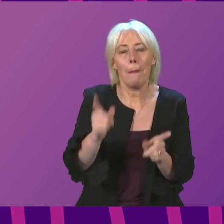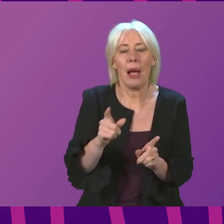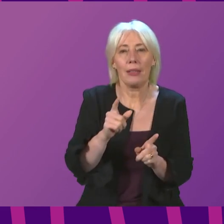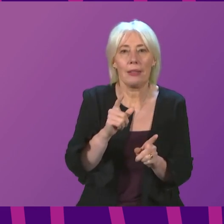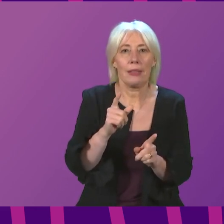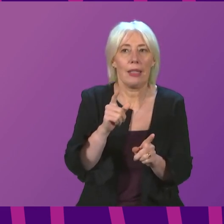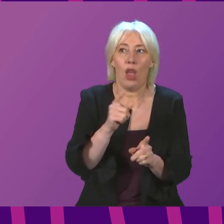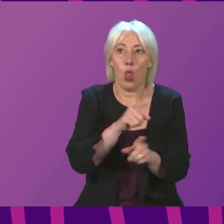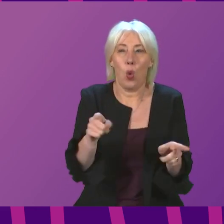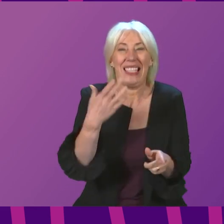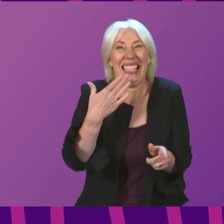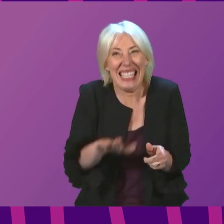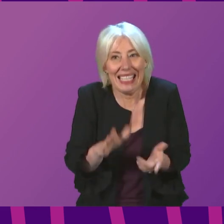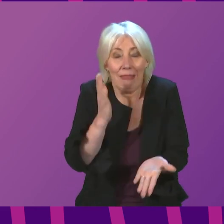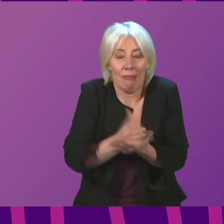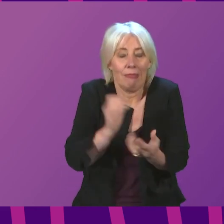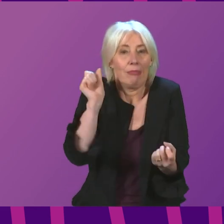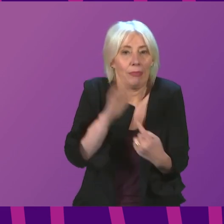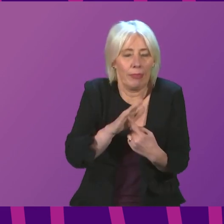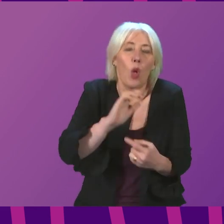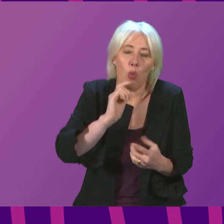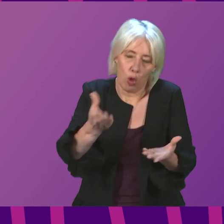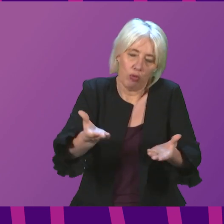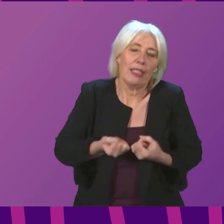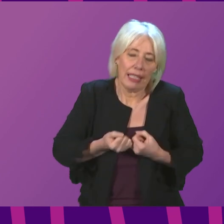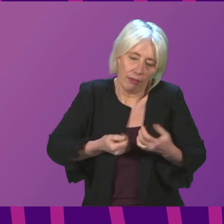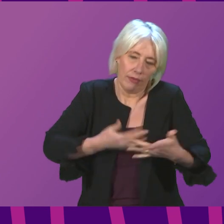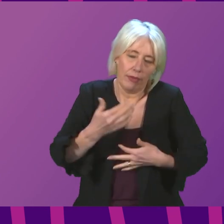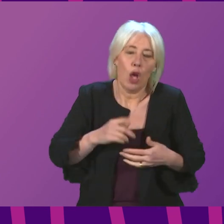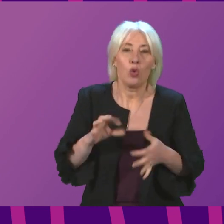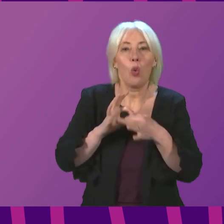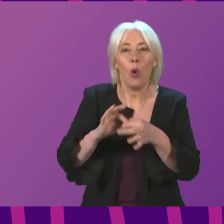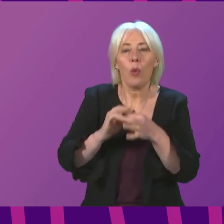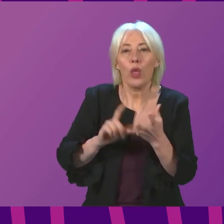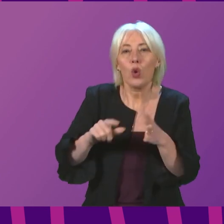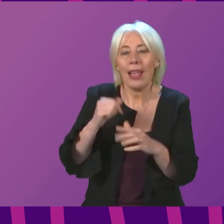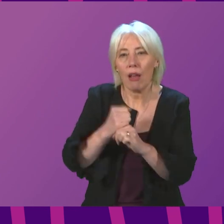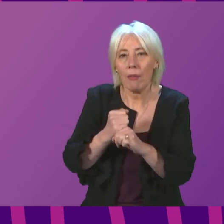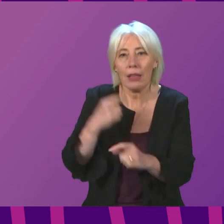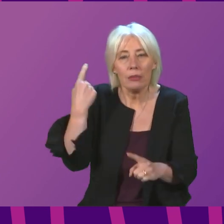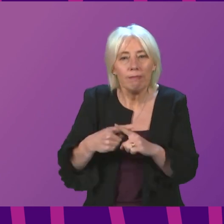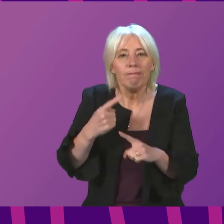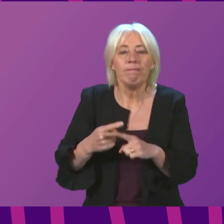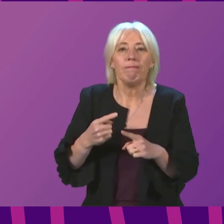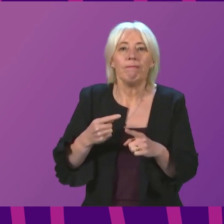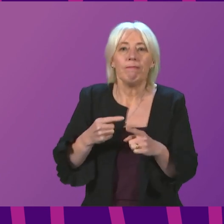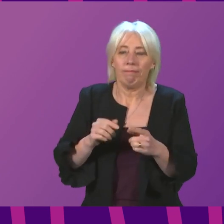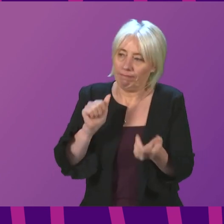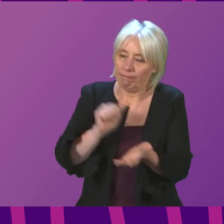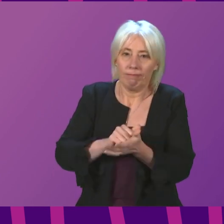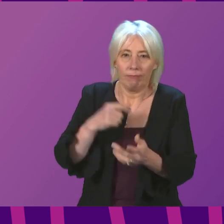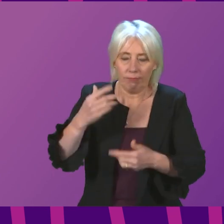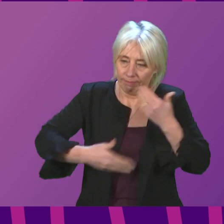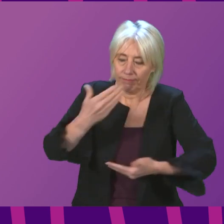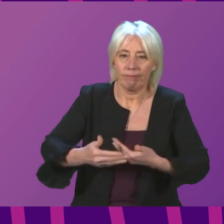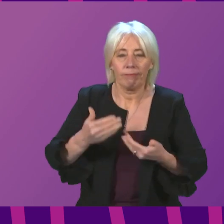get that priority. The work with the UK Government to ensure a speedy and effective turnaround of the